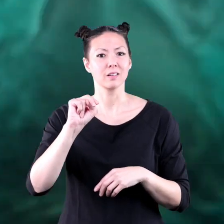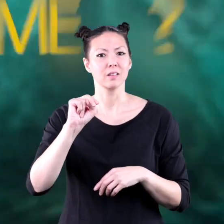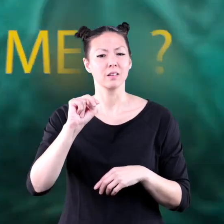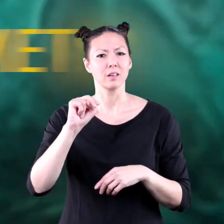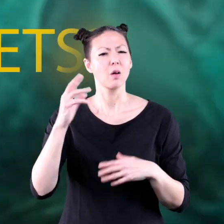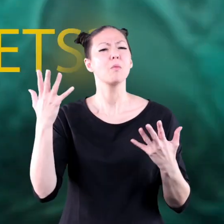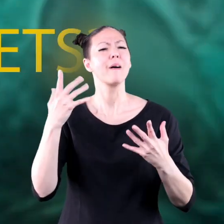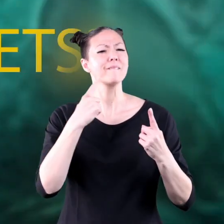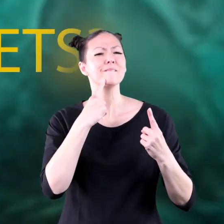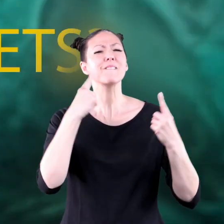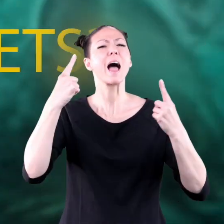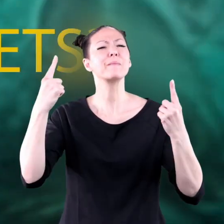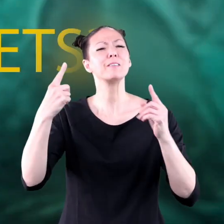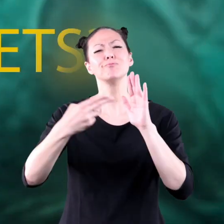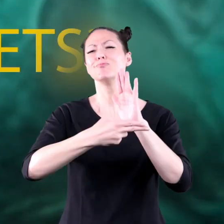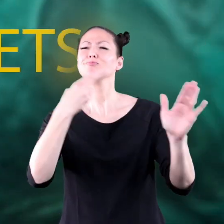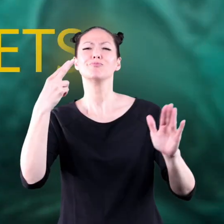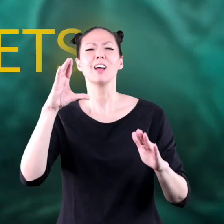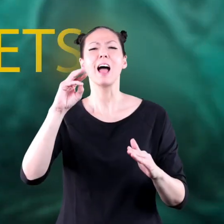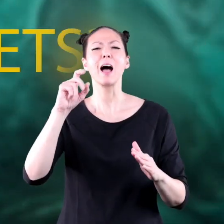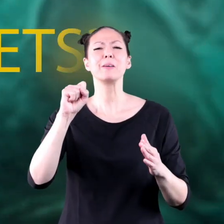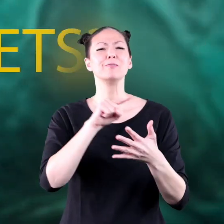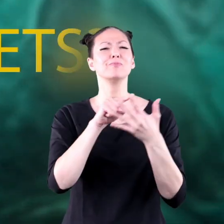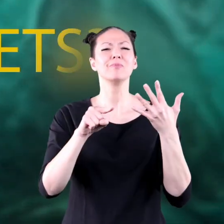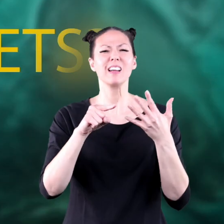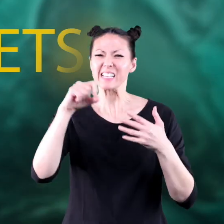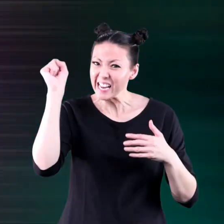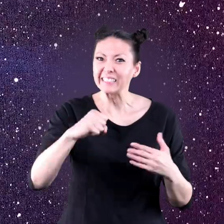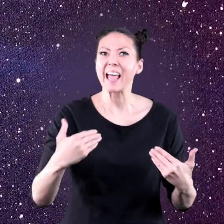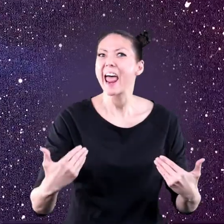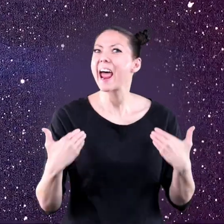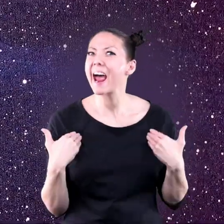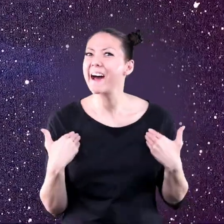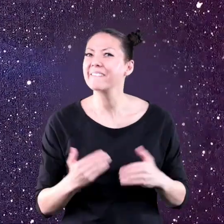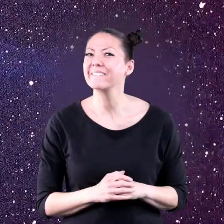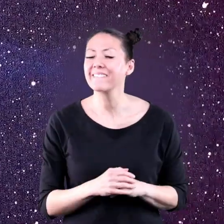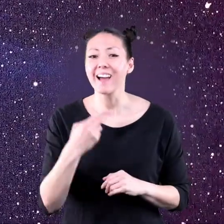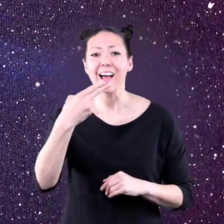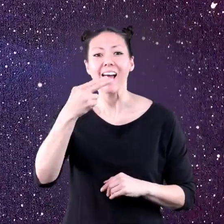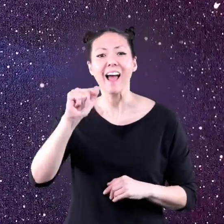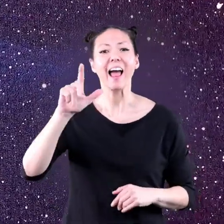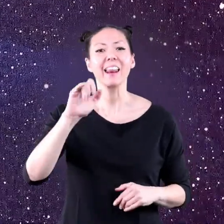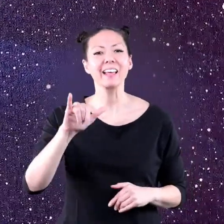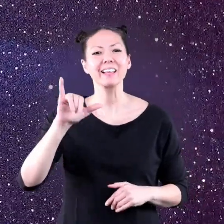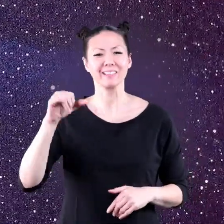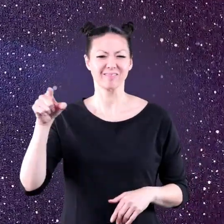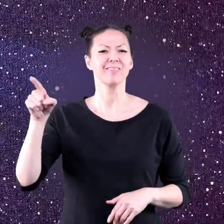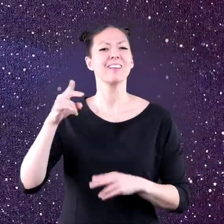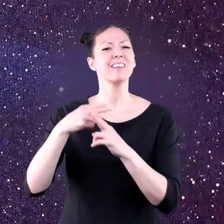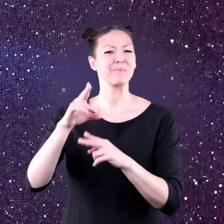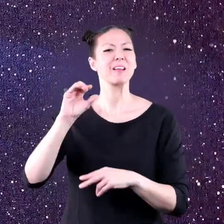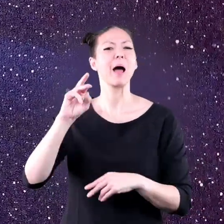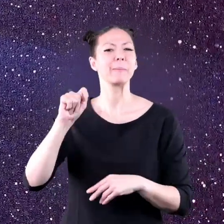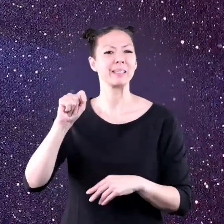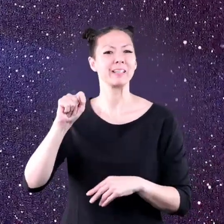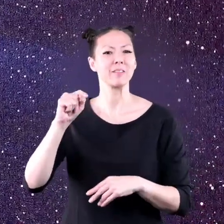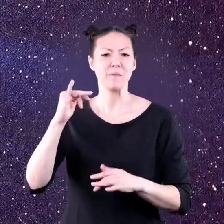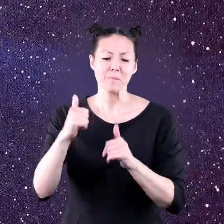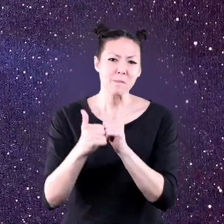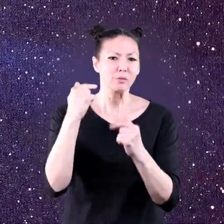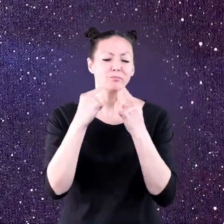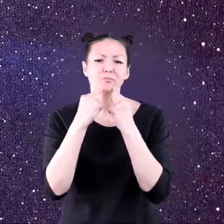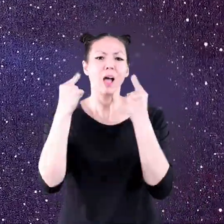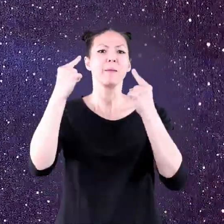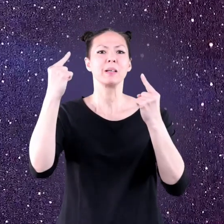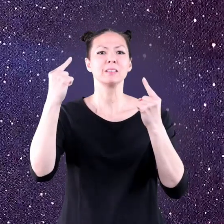Are there any famous comets? You betcha! Halley's Comet is one of the most famous